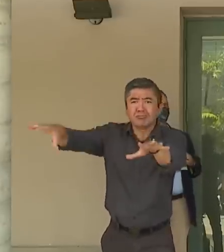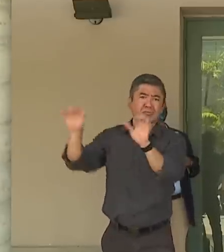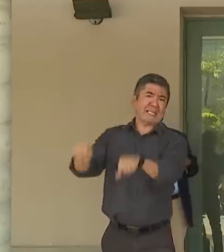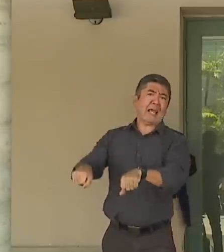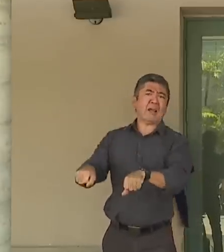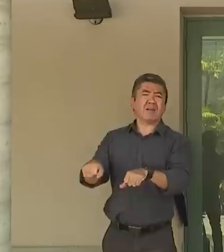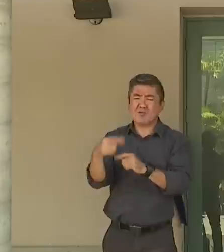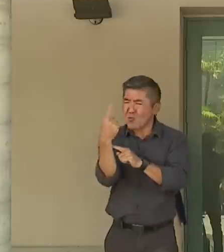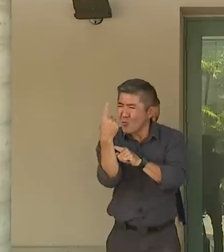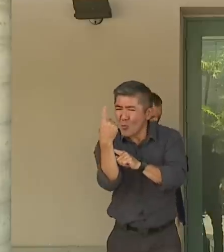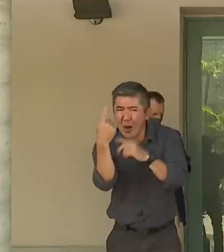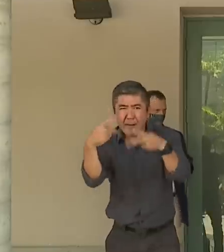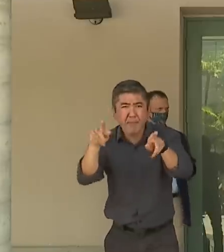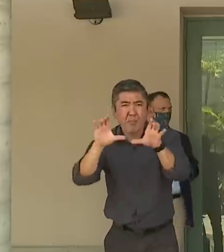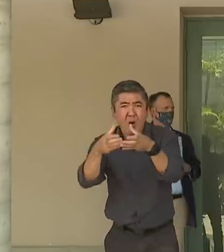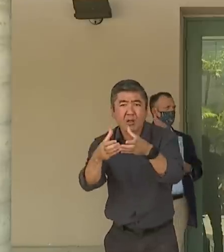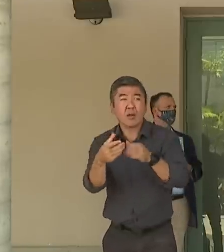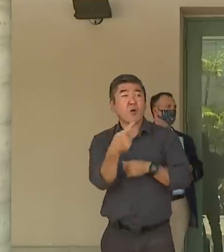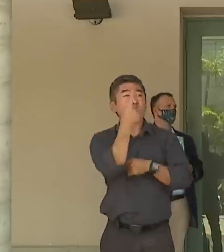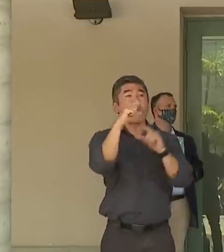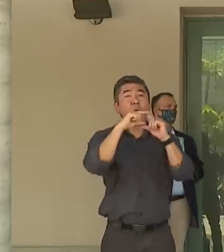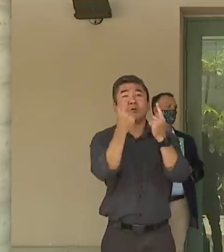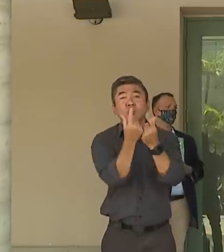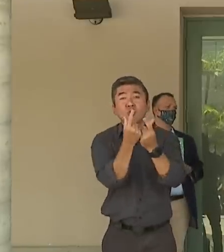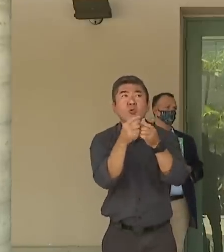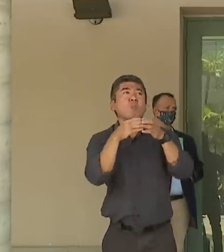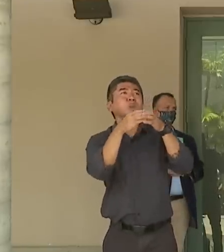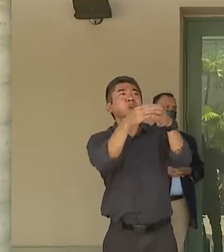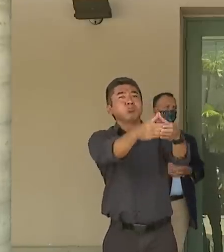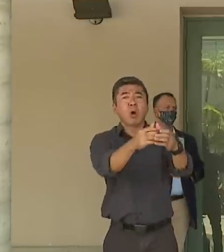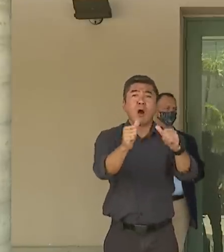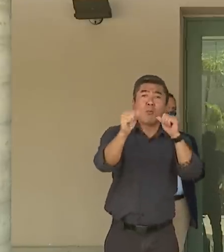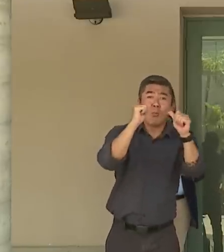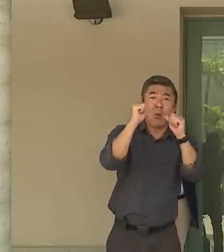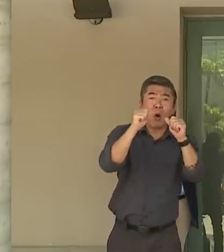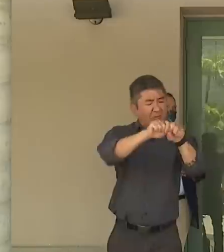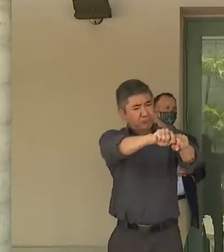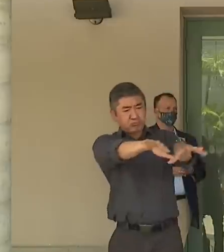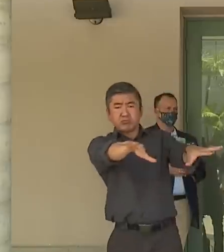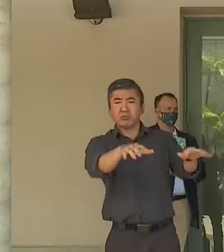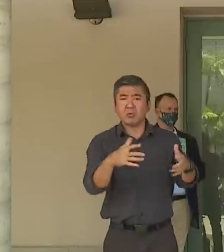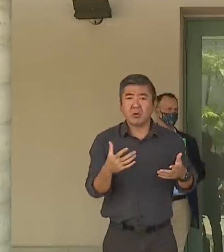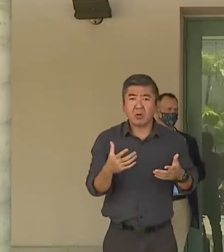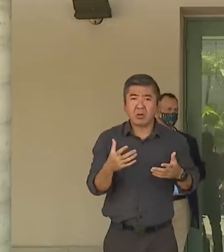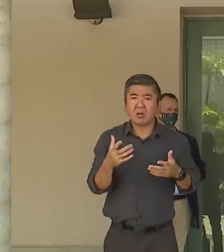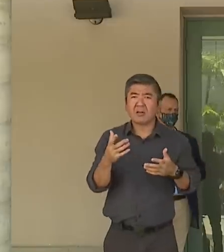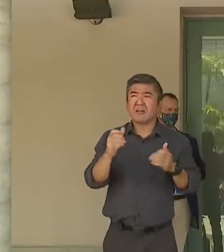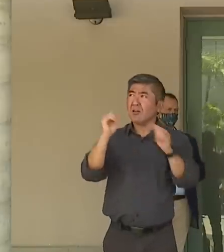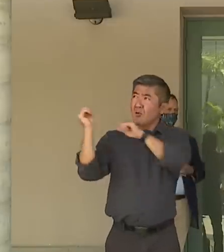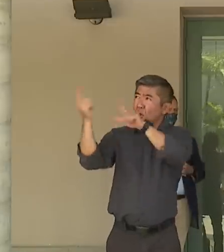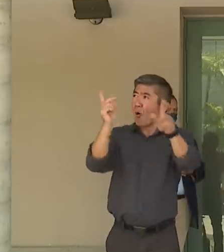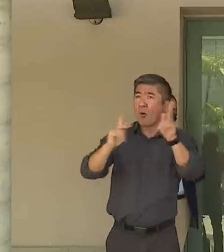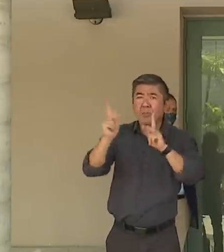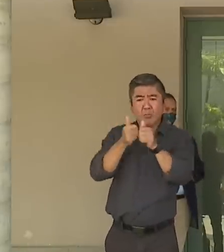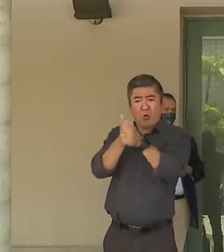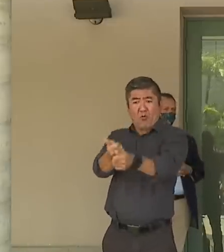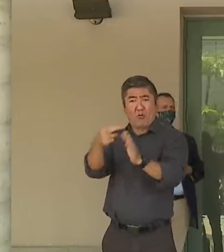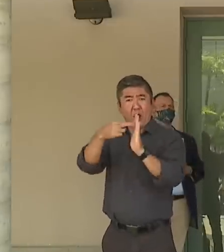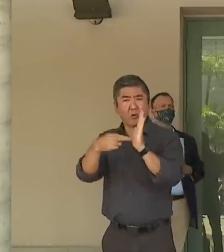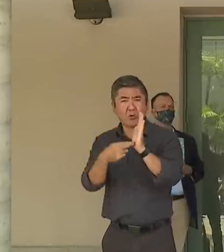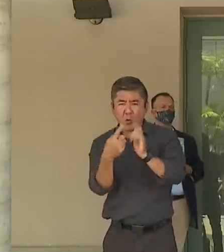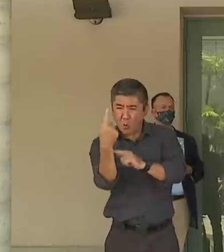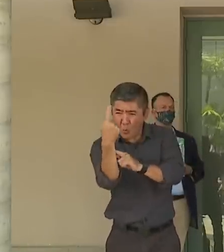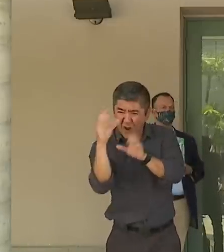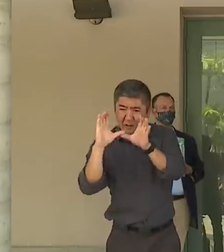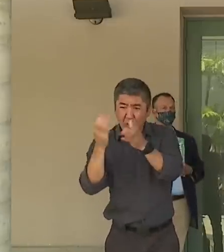individuals going to a bar to undo a lot of the progress and a lot of the work that the rest of the people across of